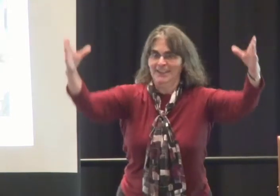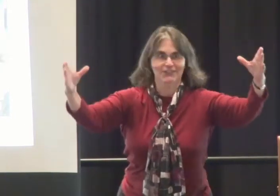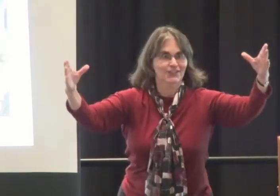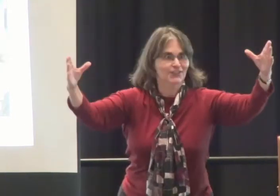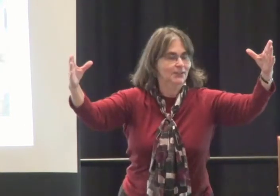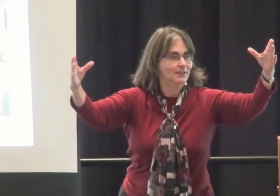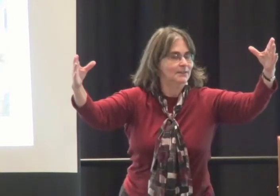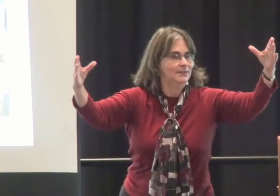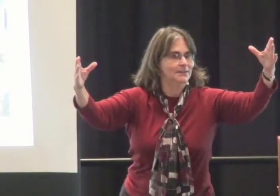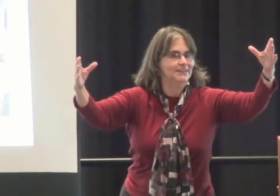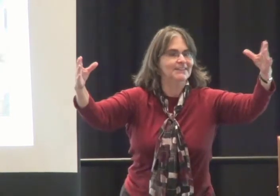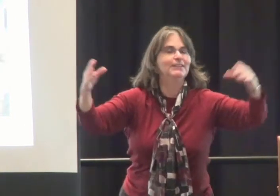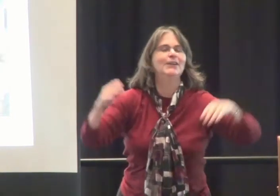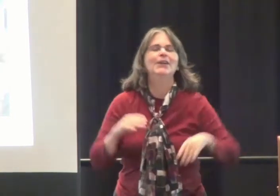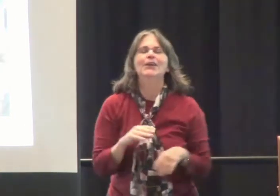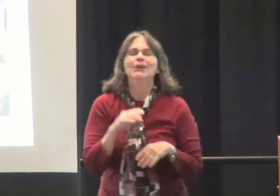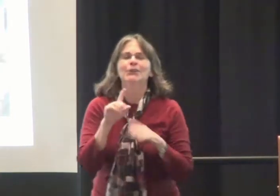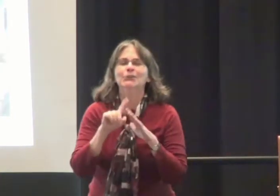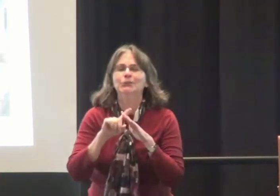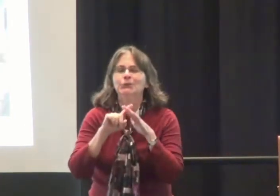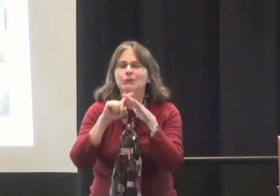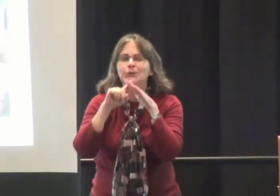disseminating information to a group of teachers.